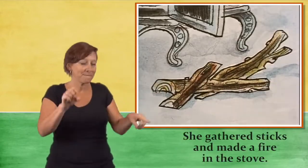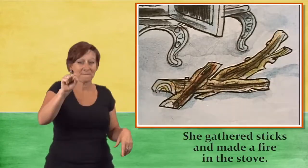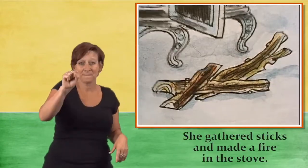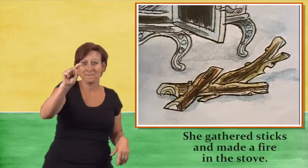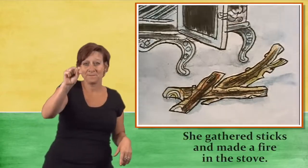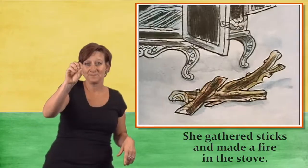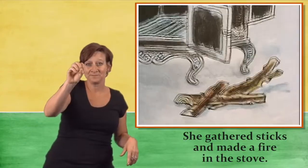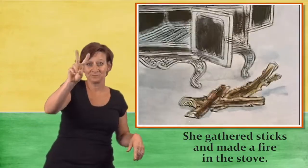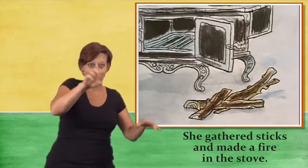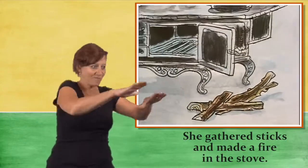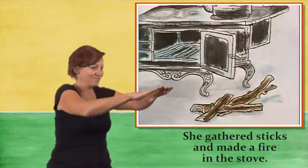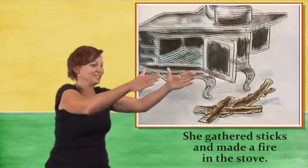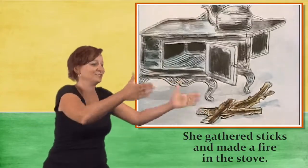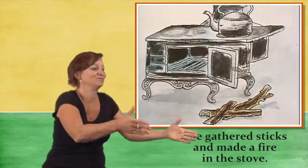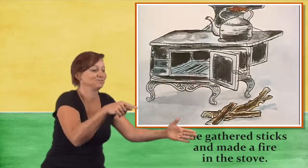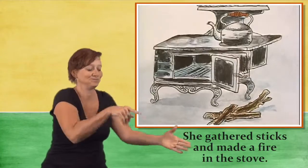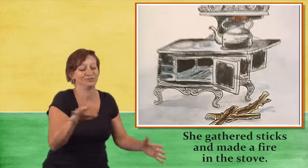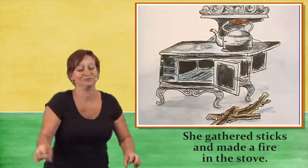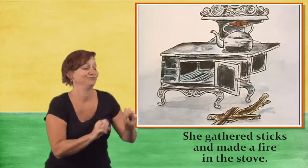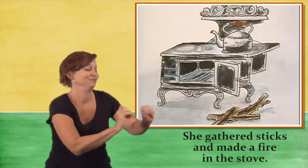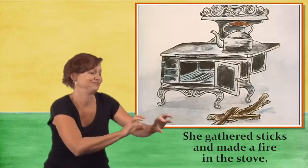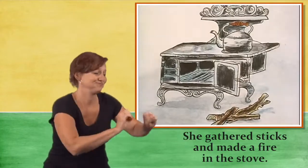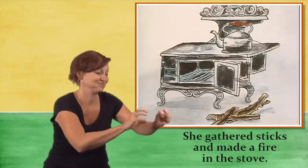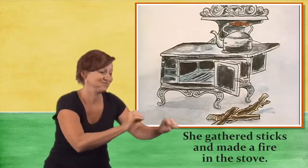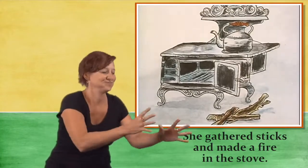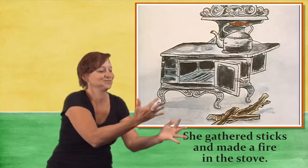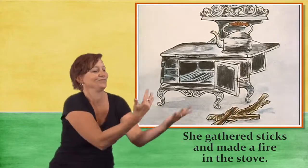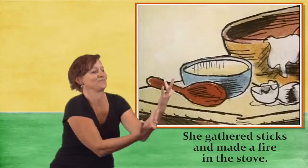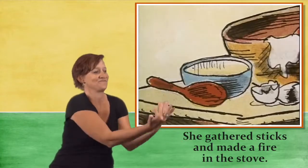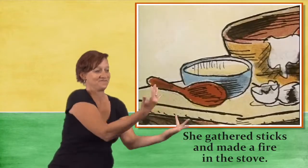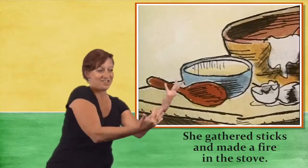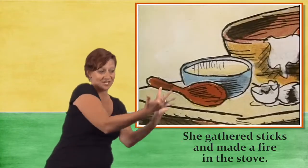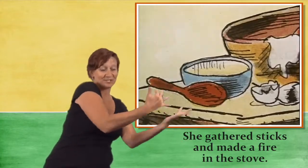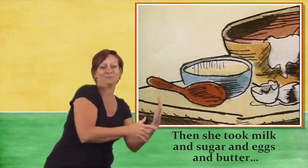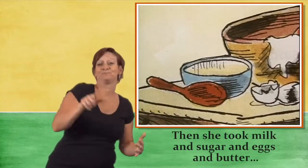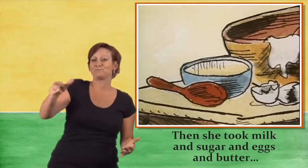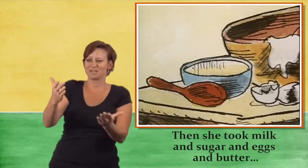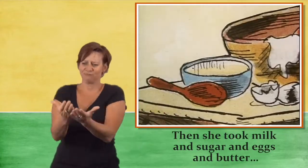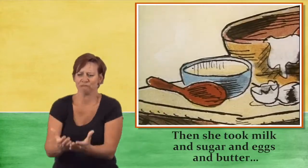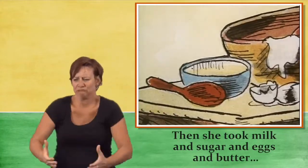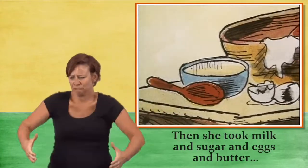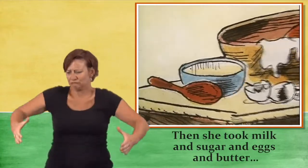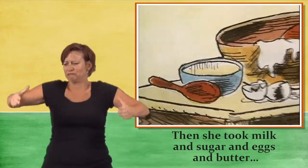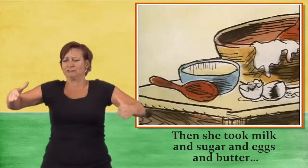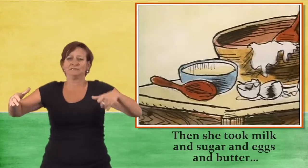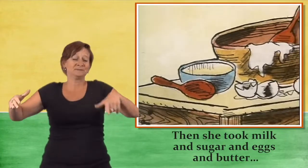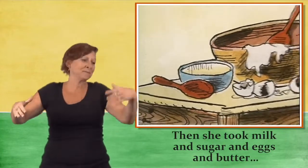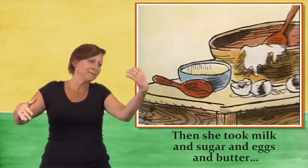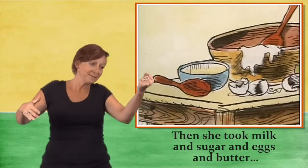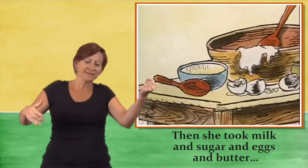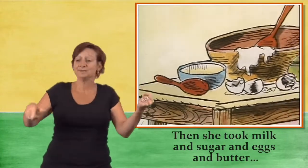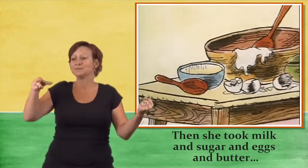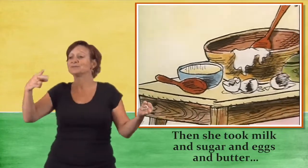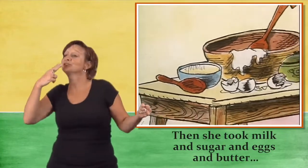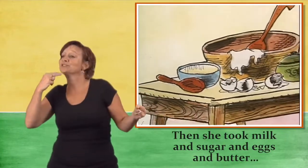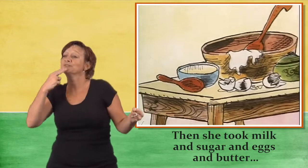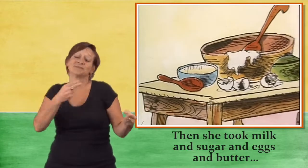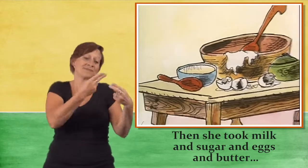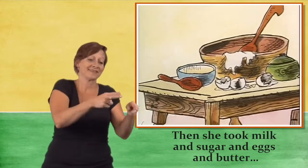sticks and made a fire in the stove. Then she took milk and sugar and eggs and